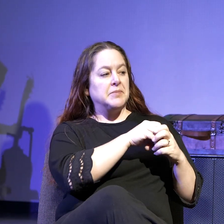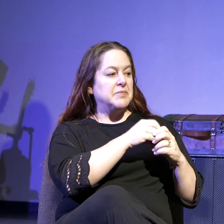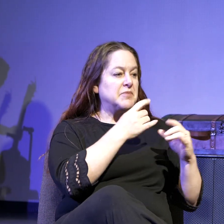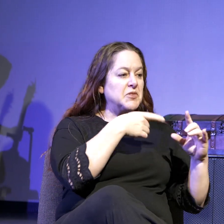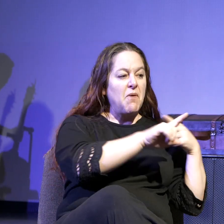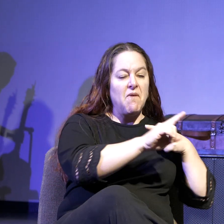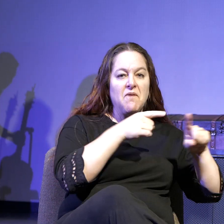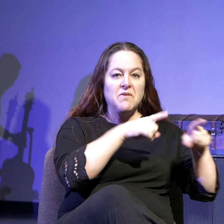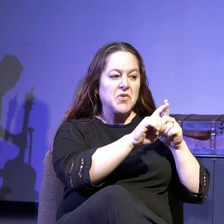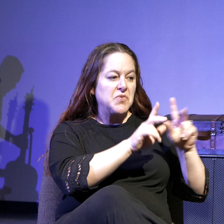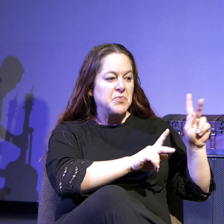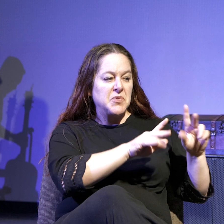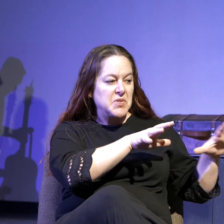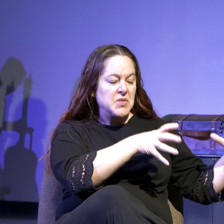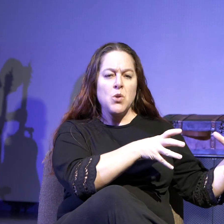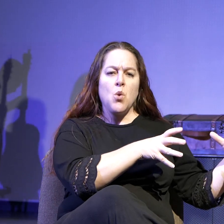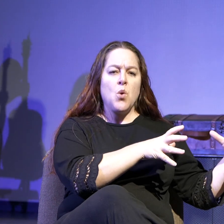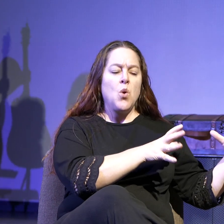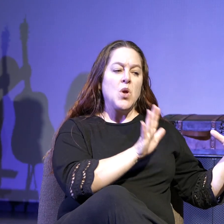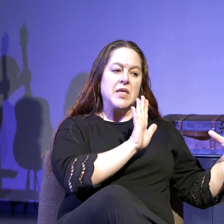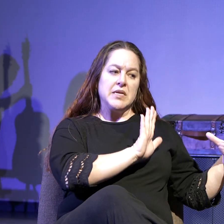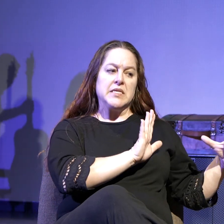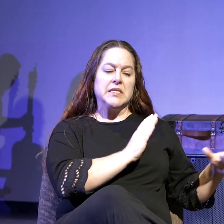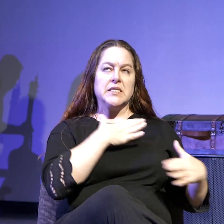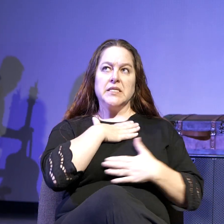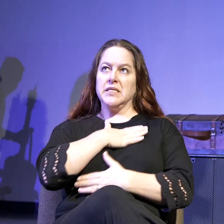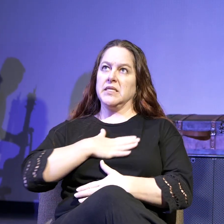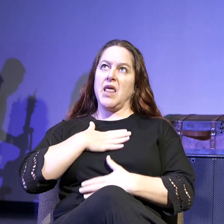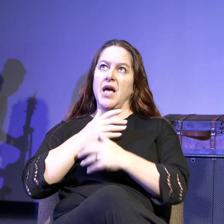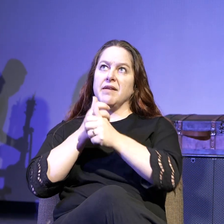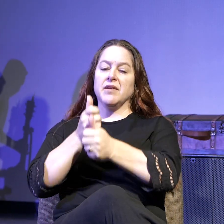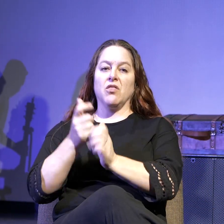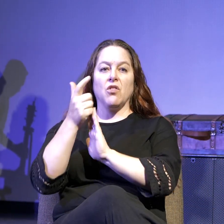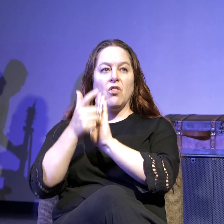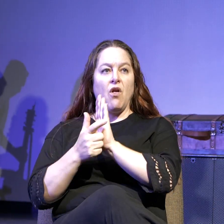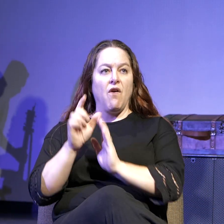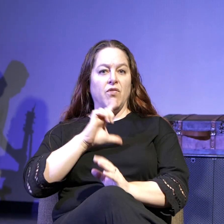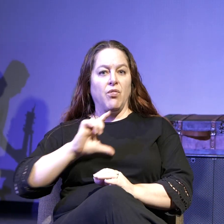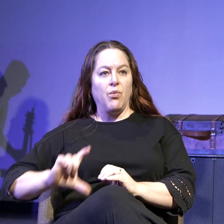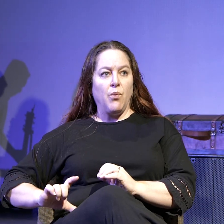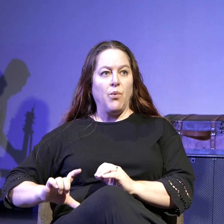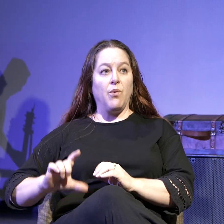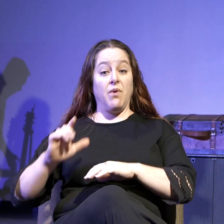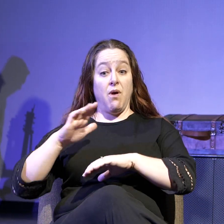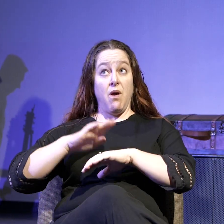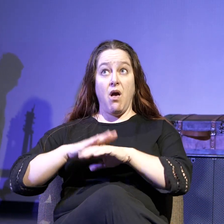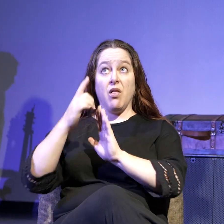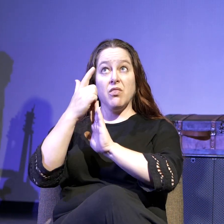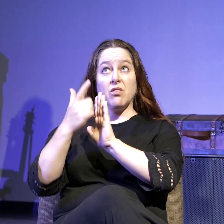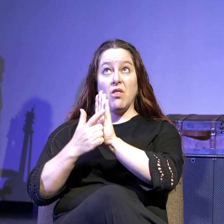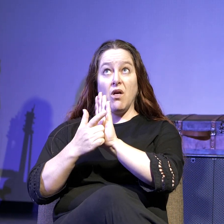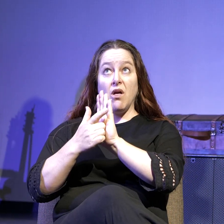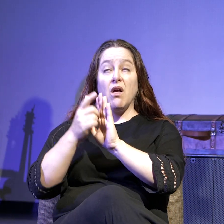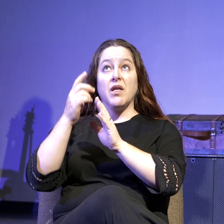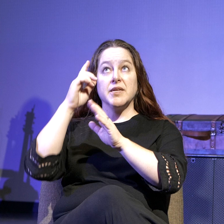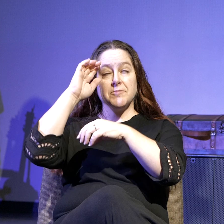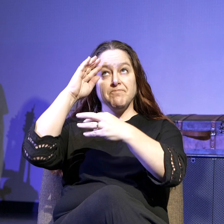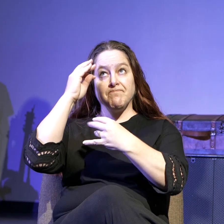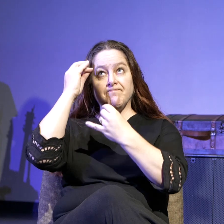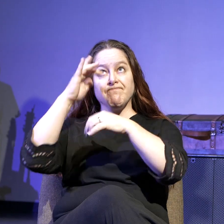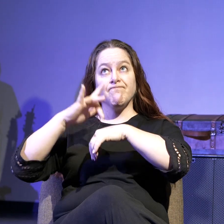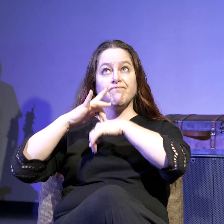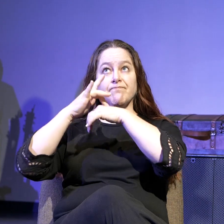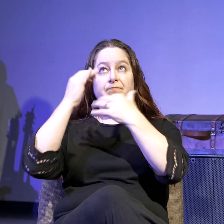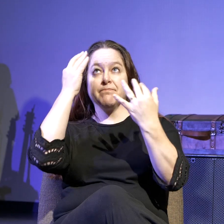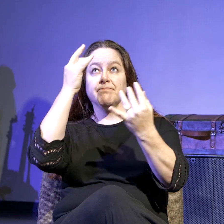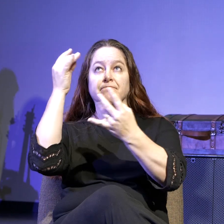of scoffers. But his delight is in the law of the Lord, and on his law he meditates day and